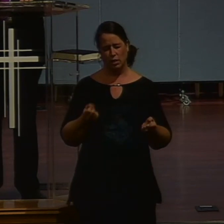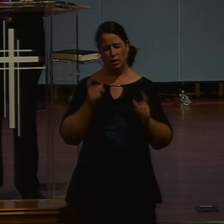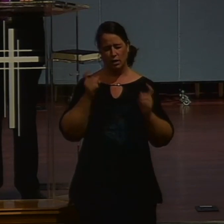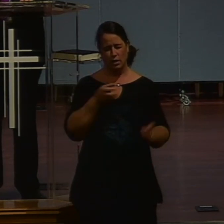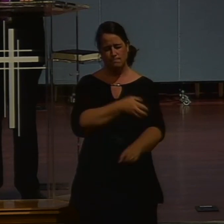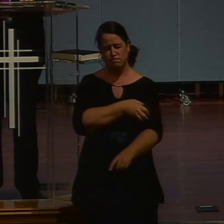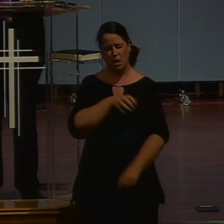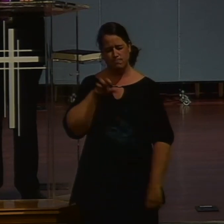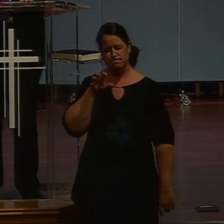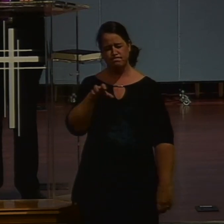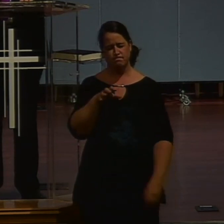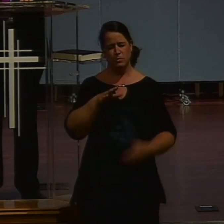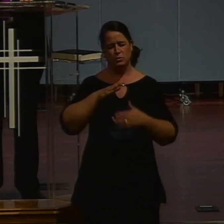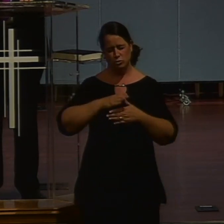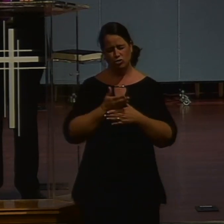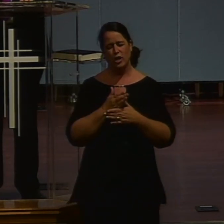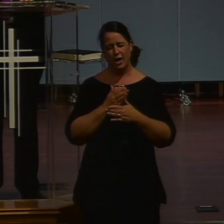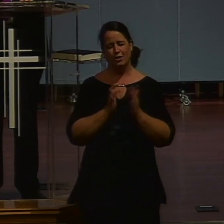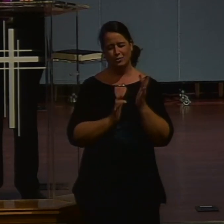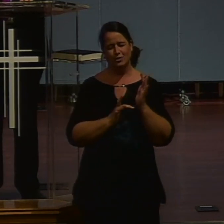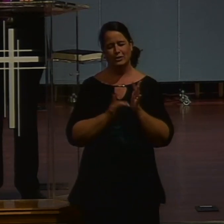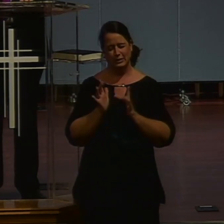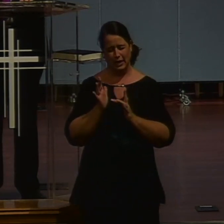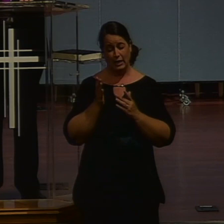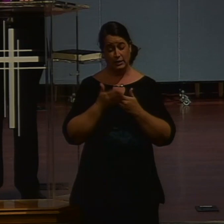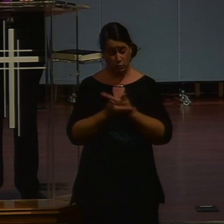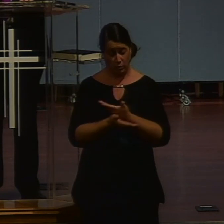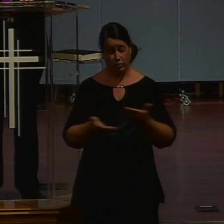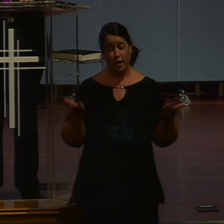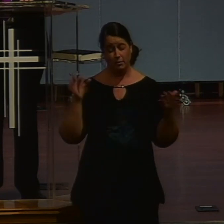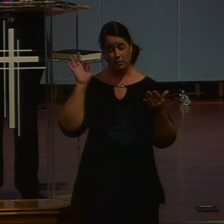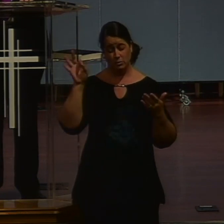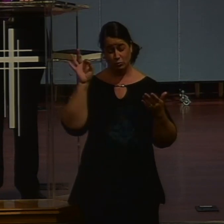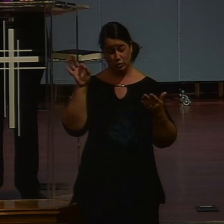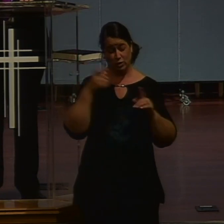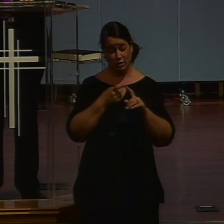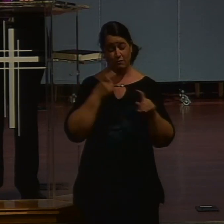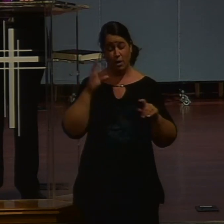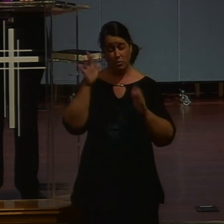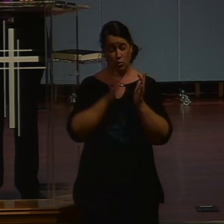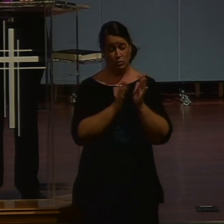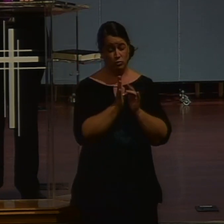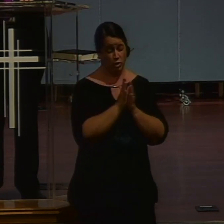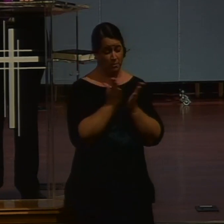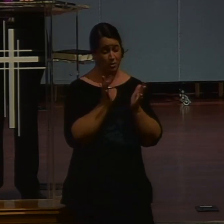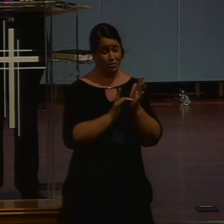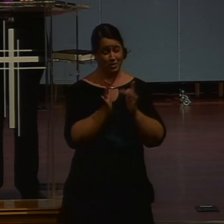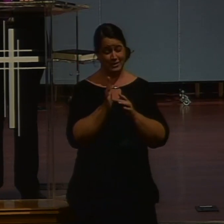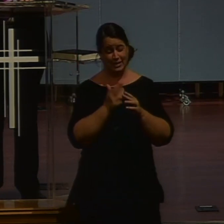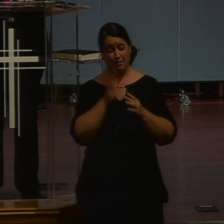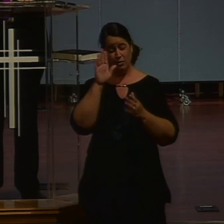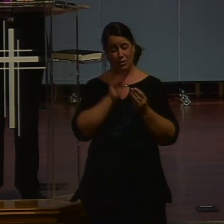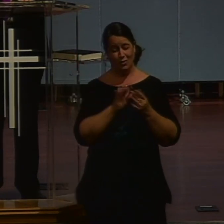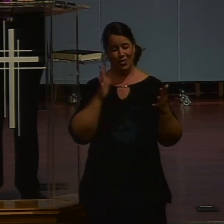share that good news with care as he preaches the word of truth from your scripture. In Jesus' name and for your glory. Thank you, Lord, for